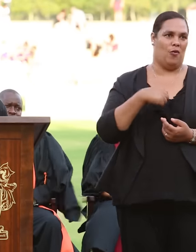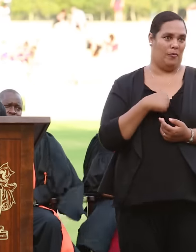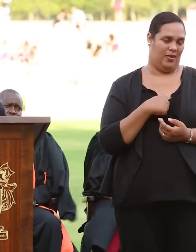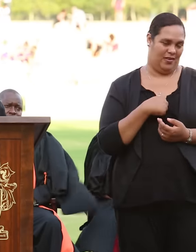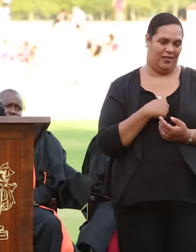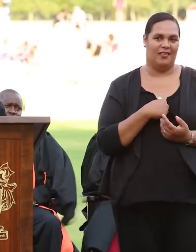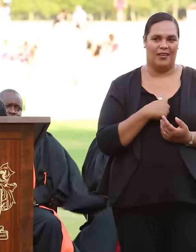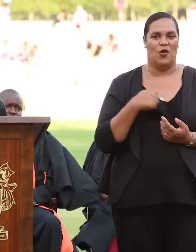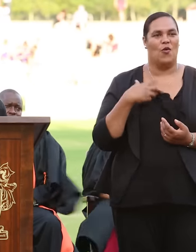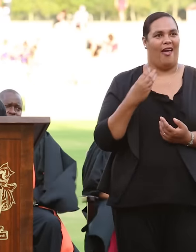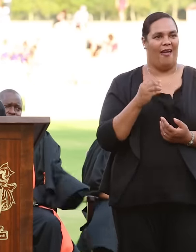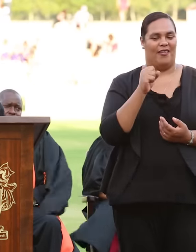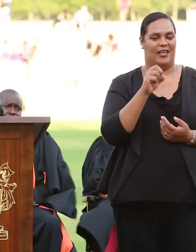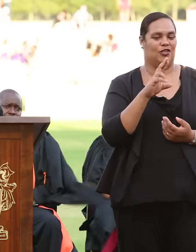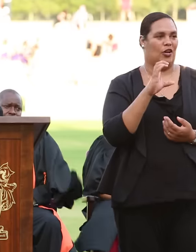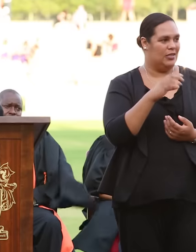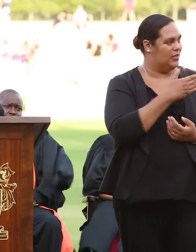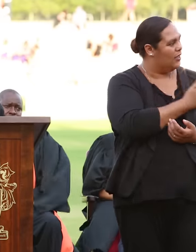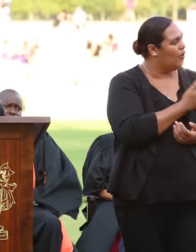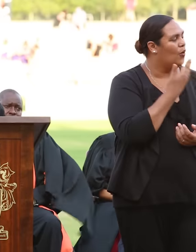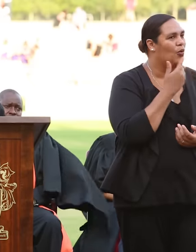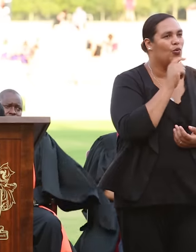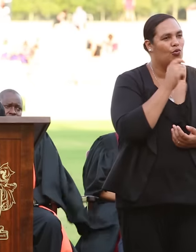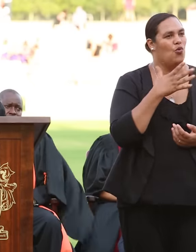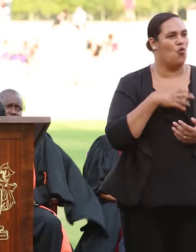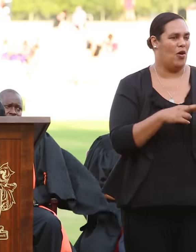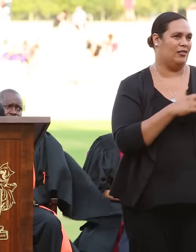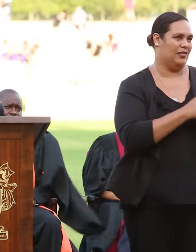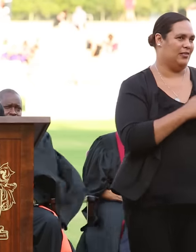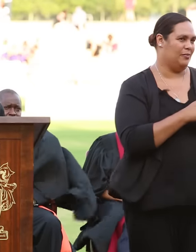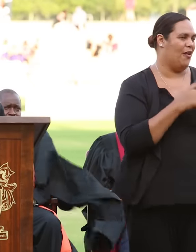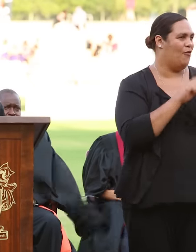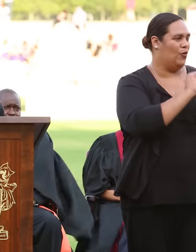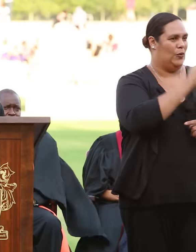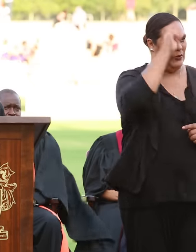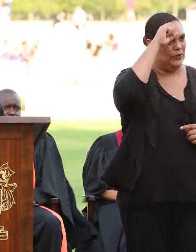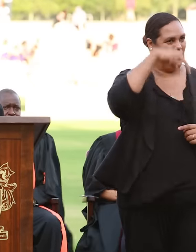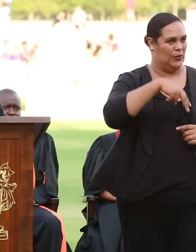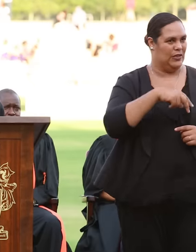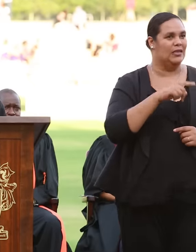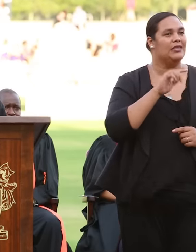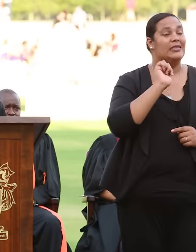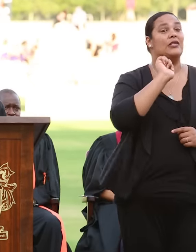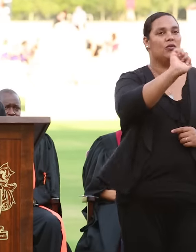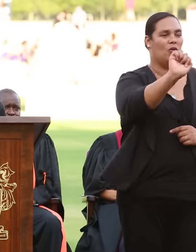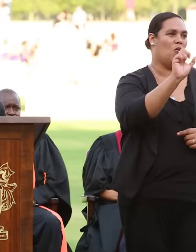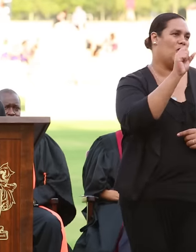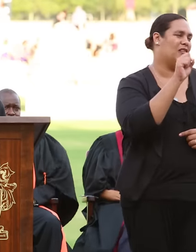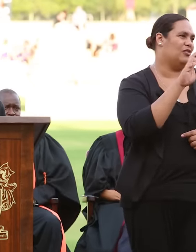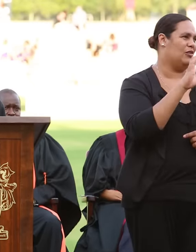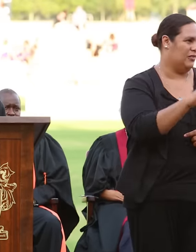we have an SRC that endeavours to be truly representative of its students. This is your SRC.